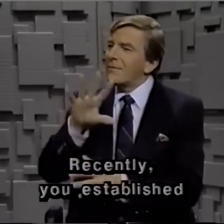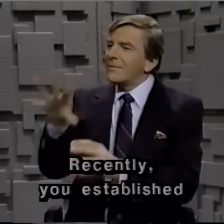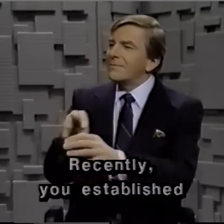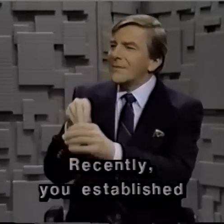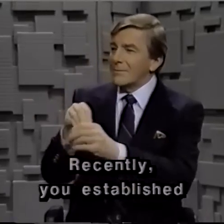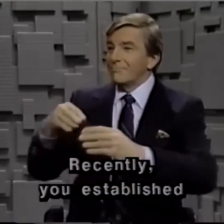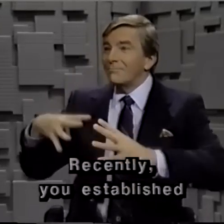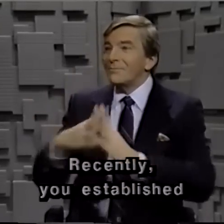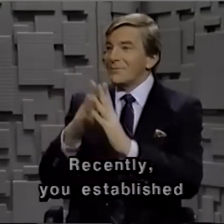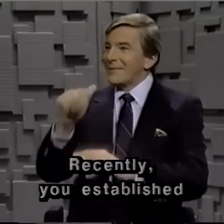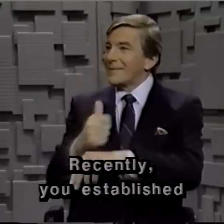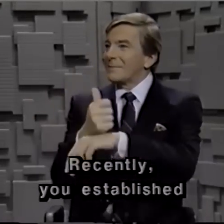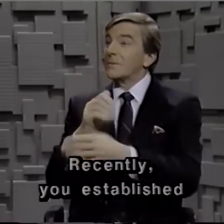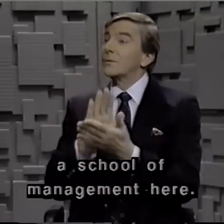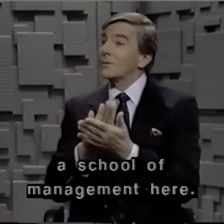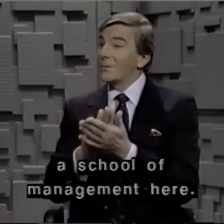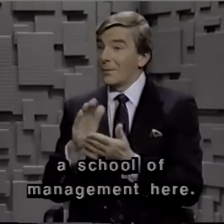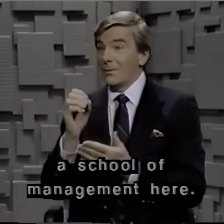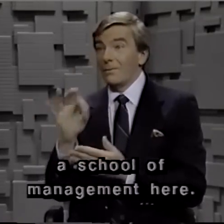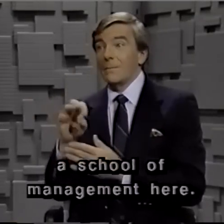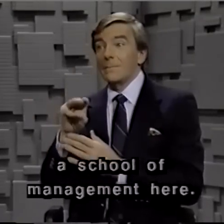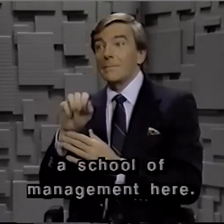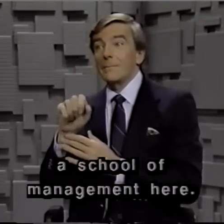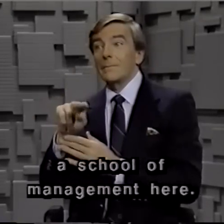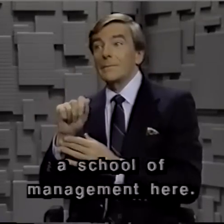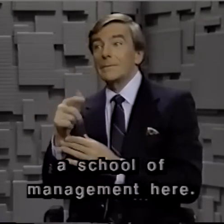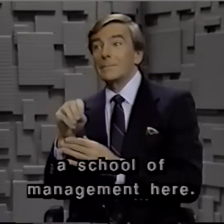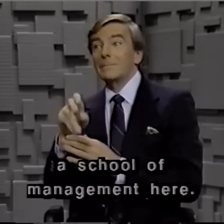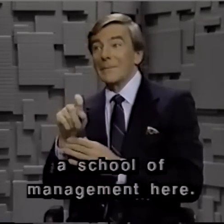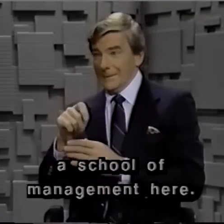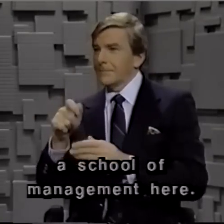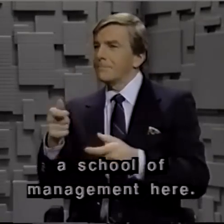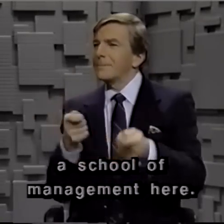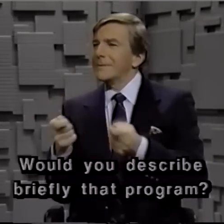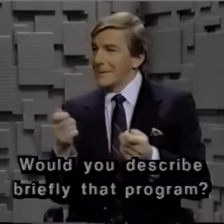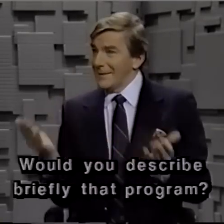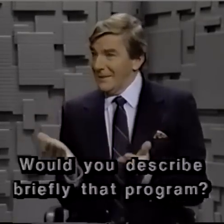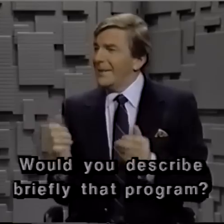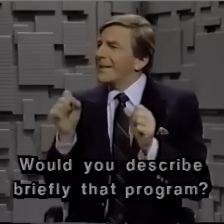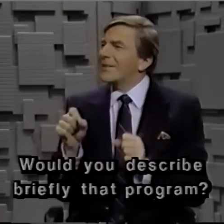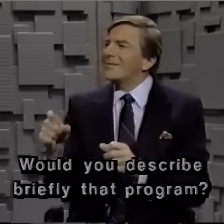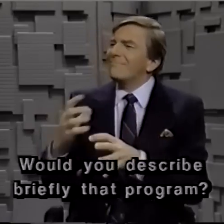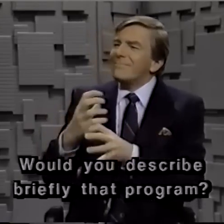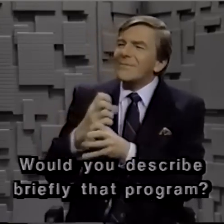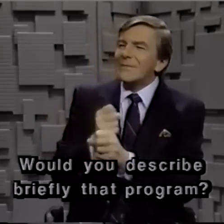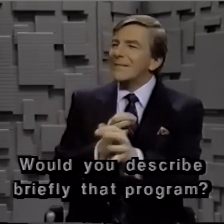Recently, you established a school of management here. Would you describe briefly that program?